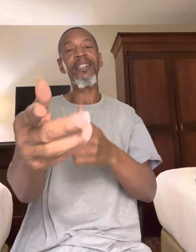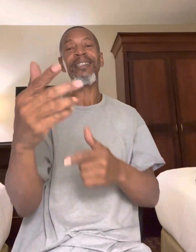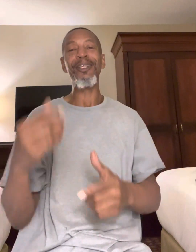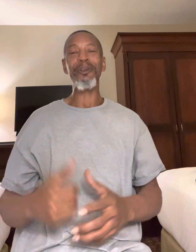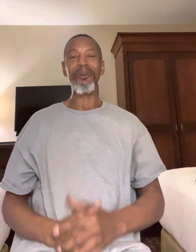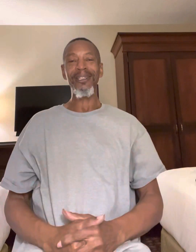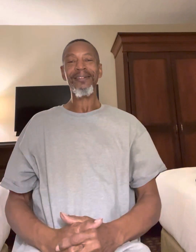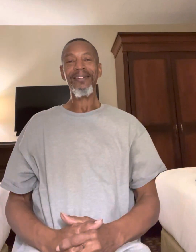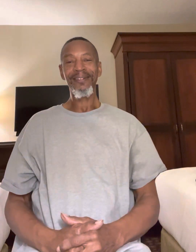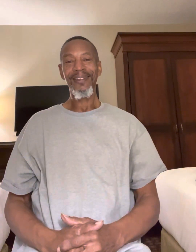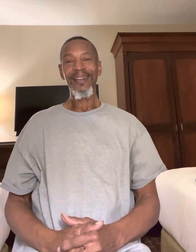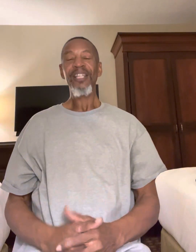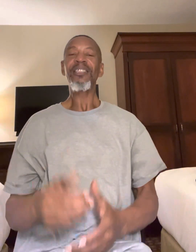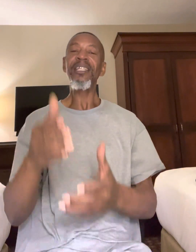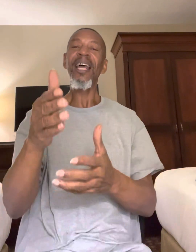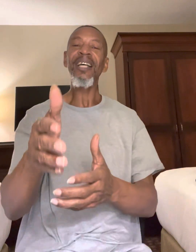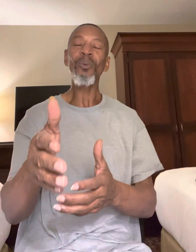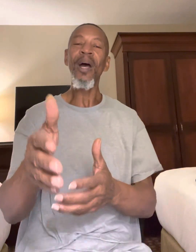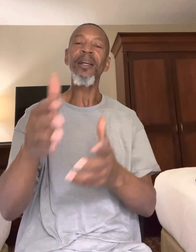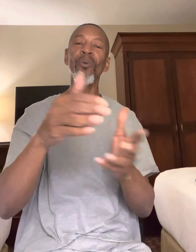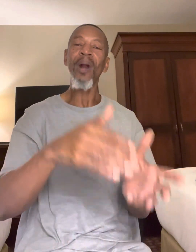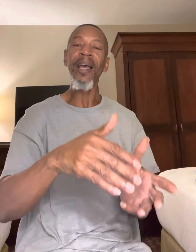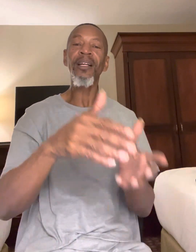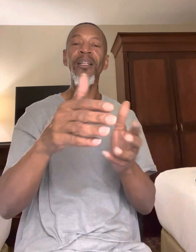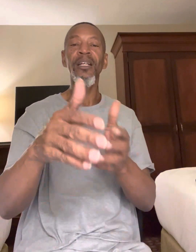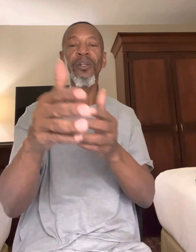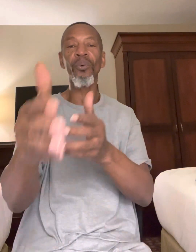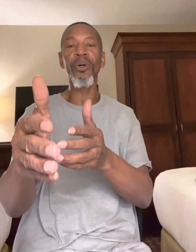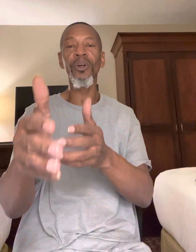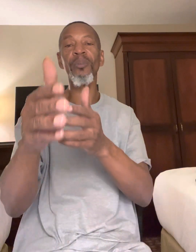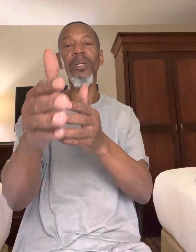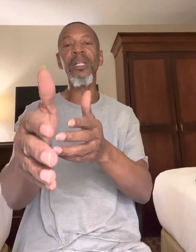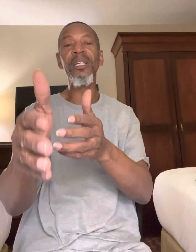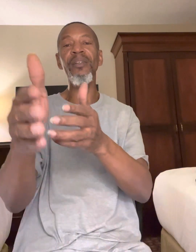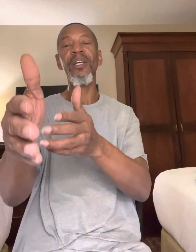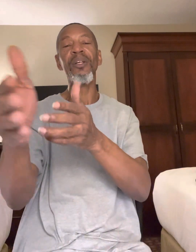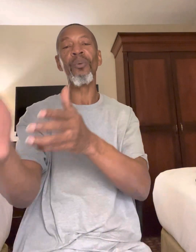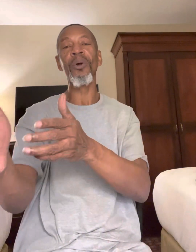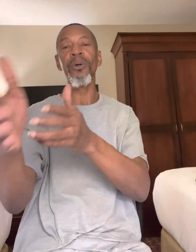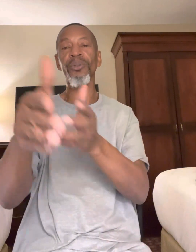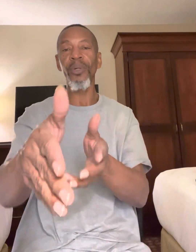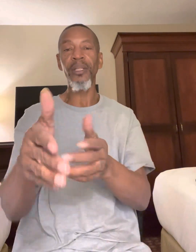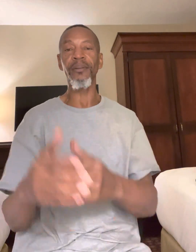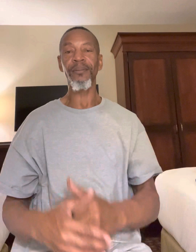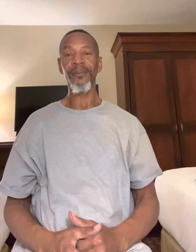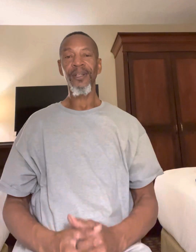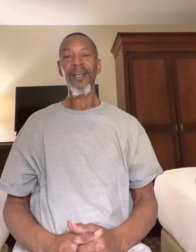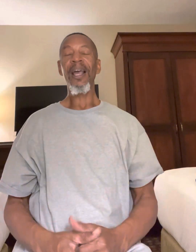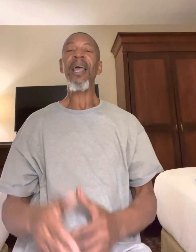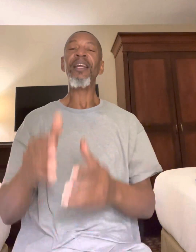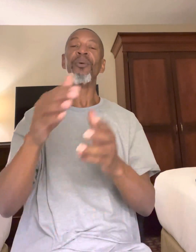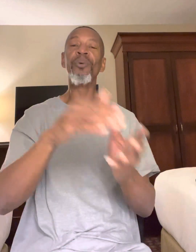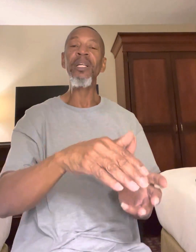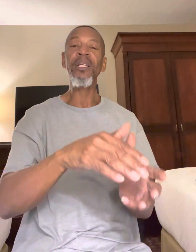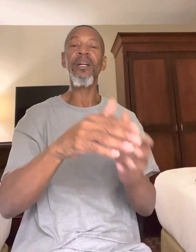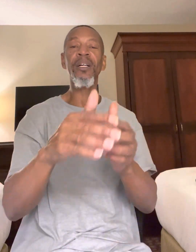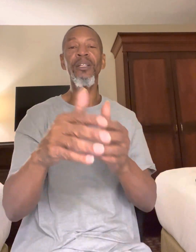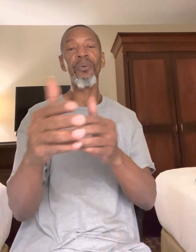to deal with. See, that's why the writer of the word believe in the words written. And the reader of the